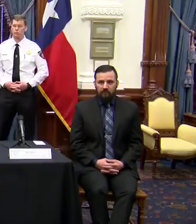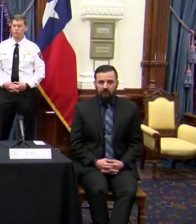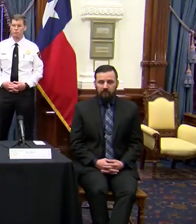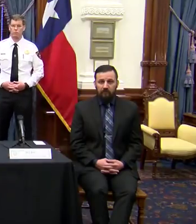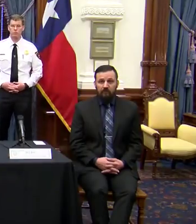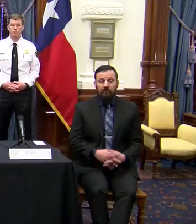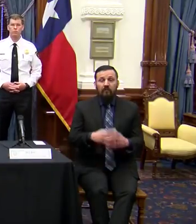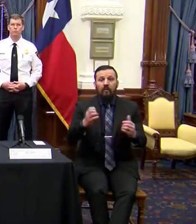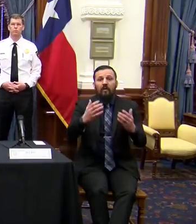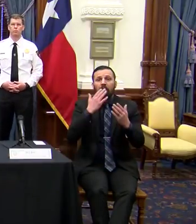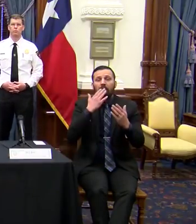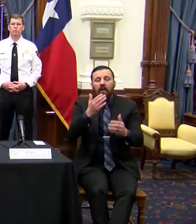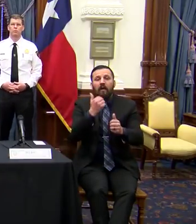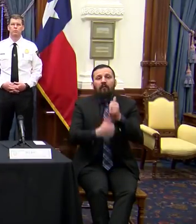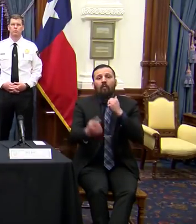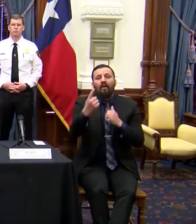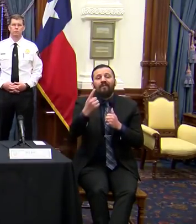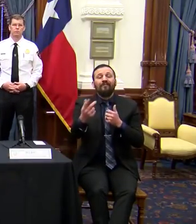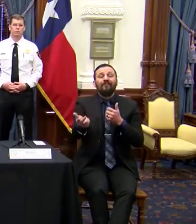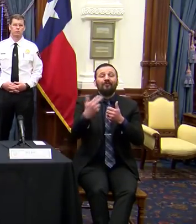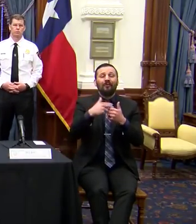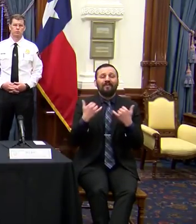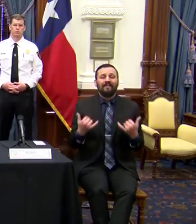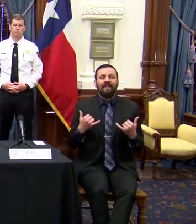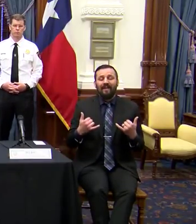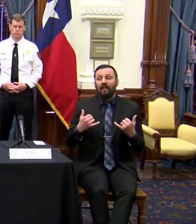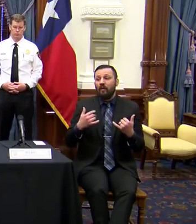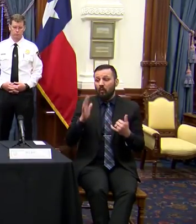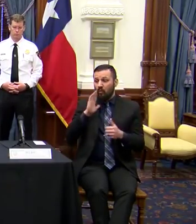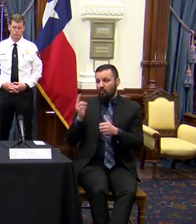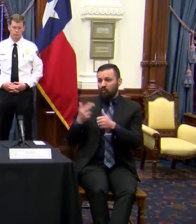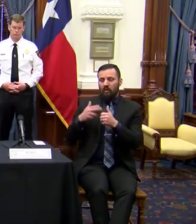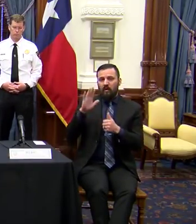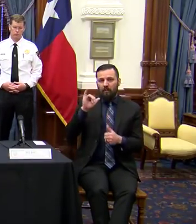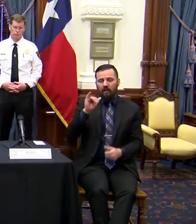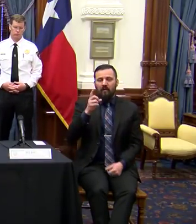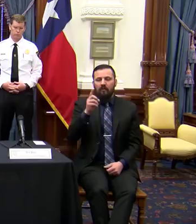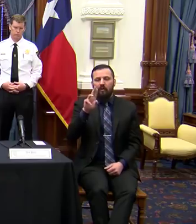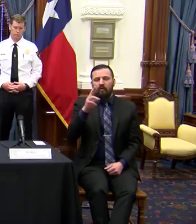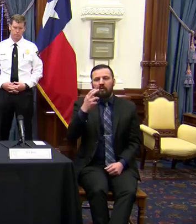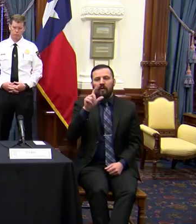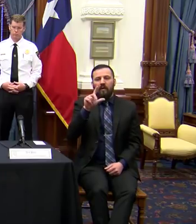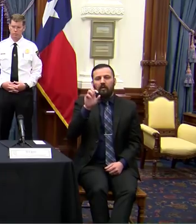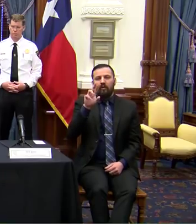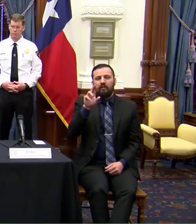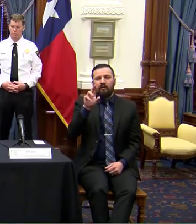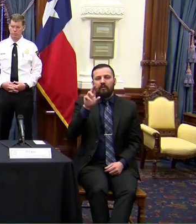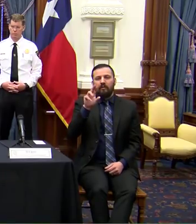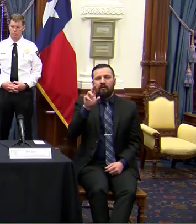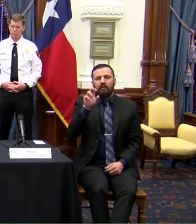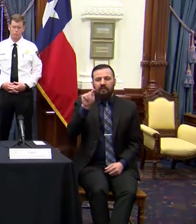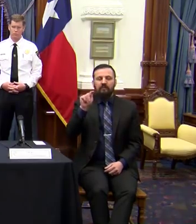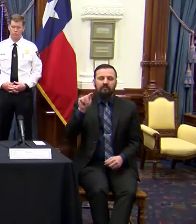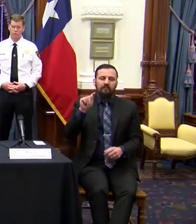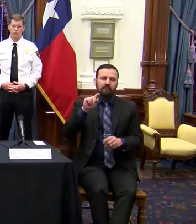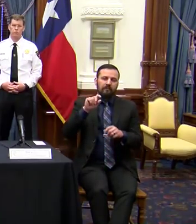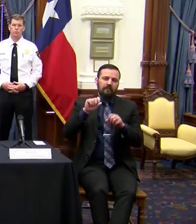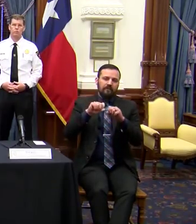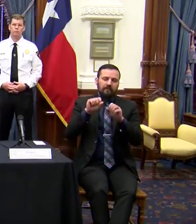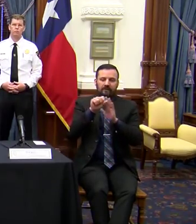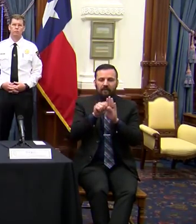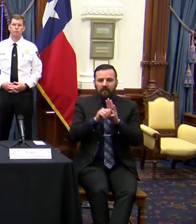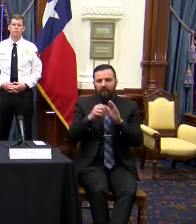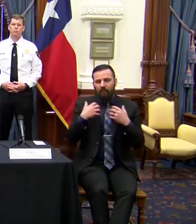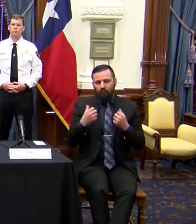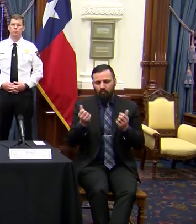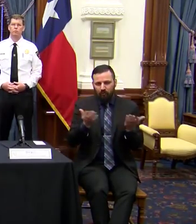I want to thank everybody for joining with us here today. I'm going to be joined by Dr. Hellerstedt of the State Department of Health Services, Chief